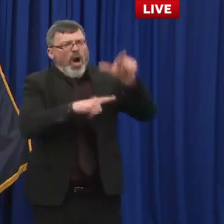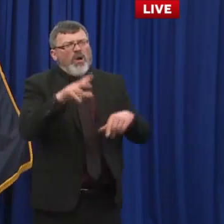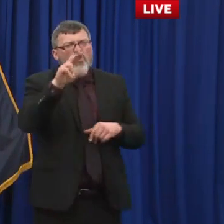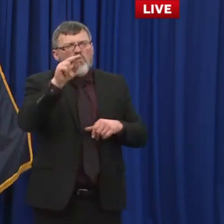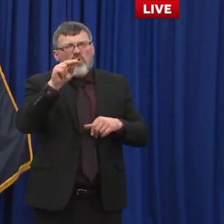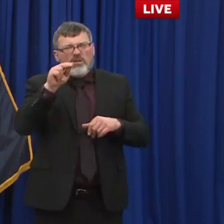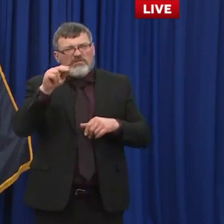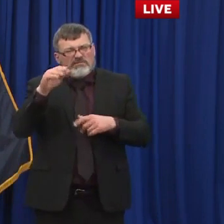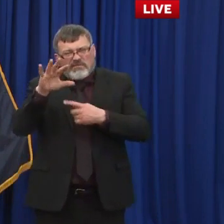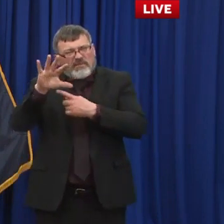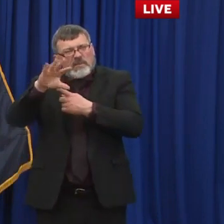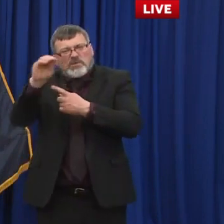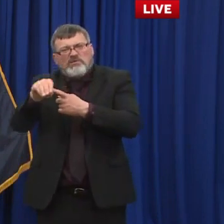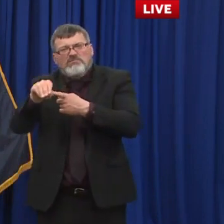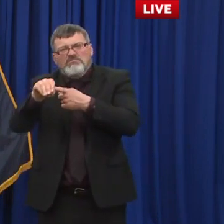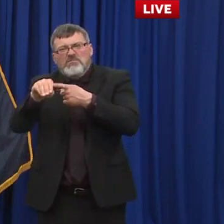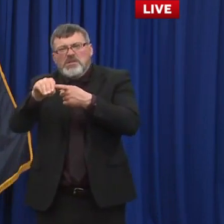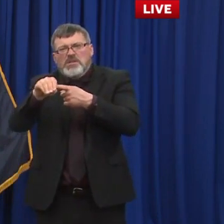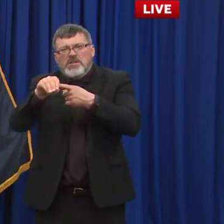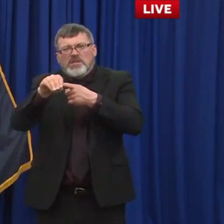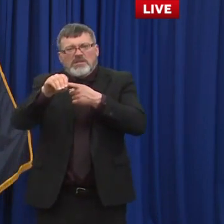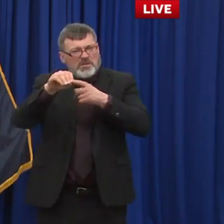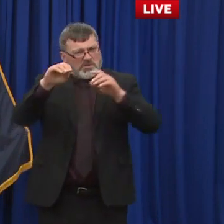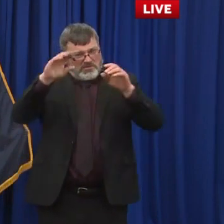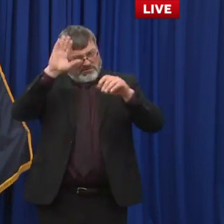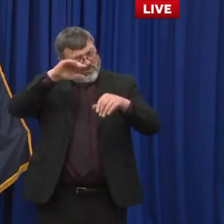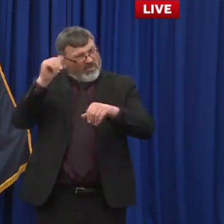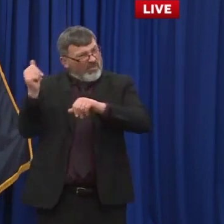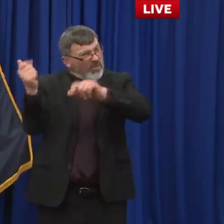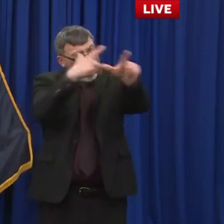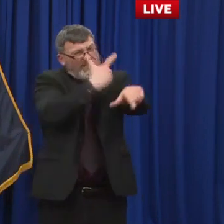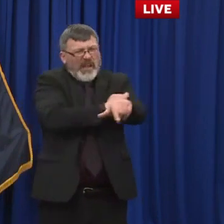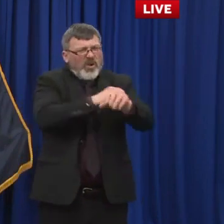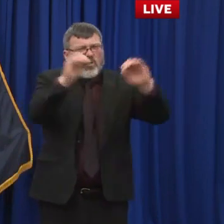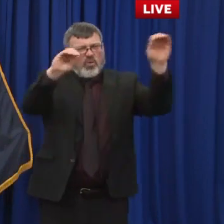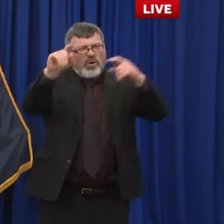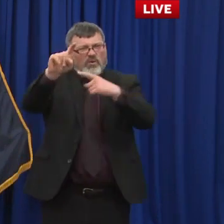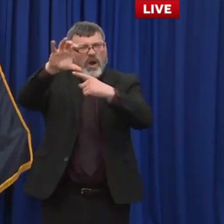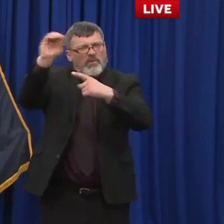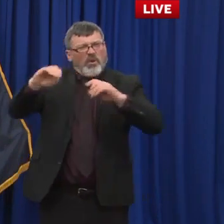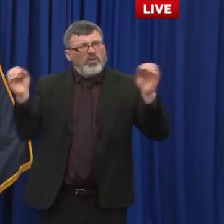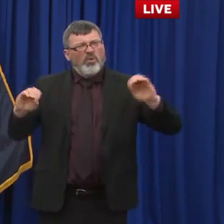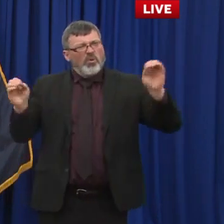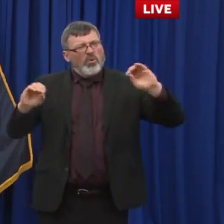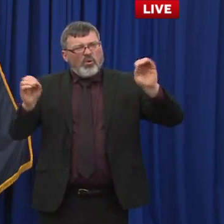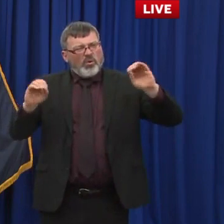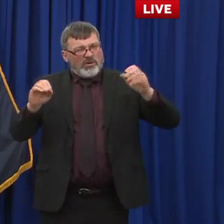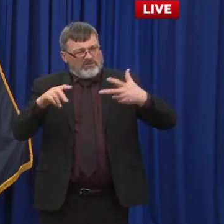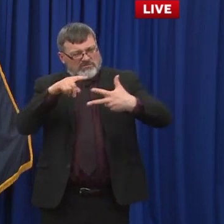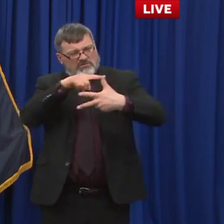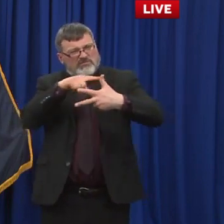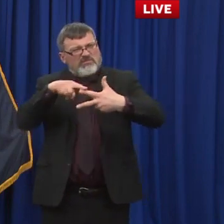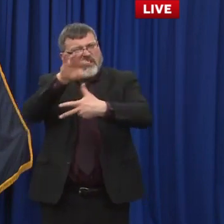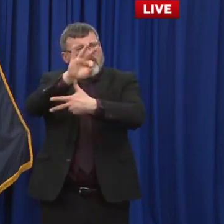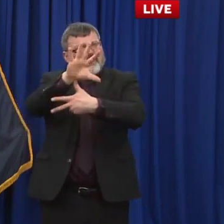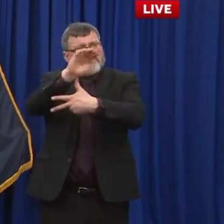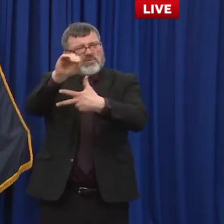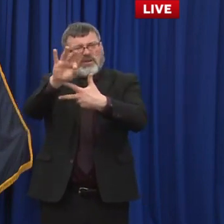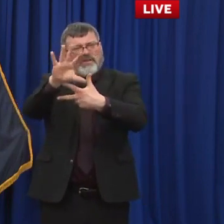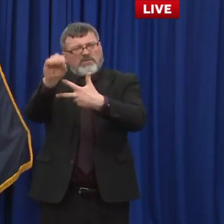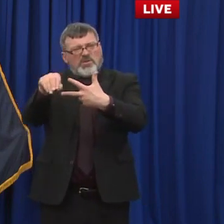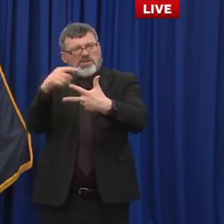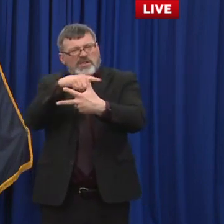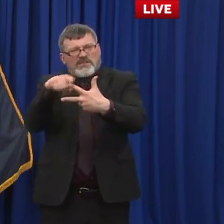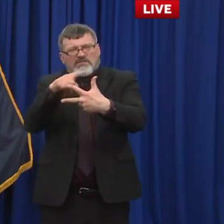100 percent against getting any symptoms or or catching COVID right they were I think 94 95 percent so you know one out of